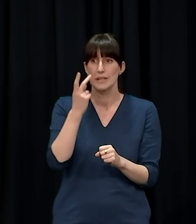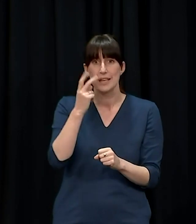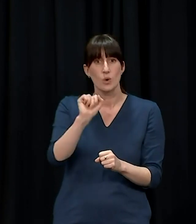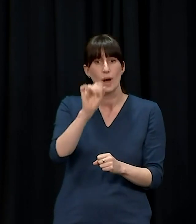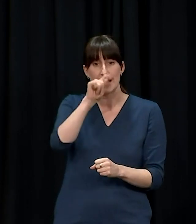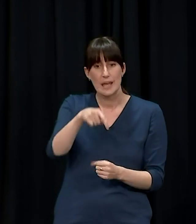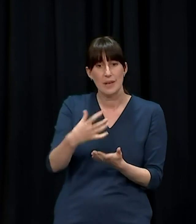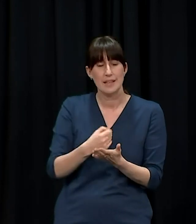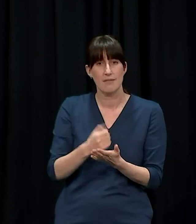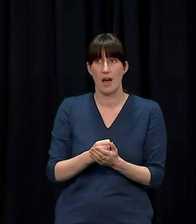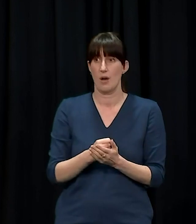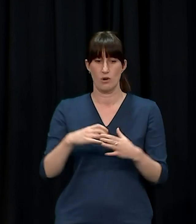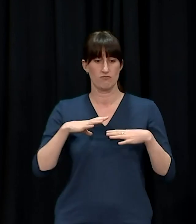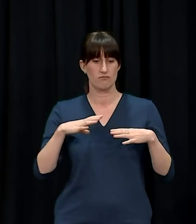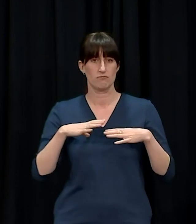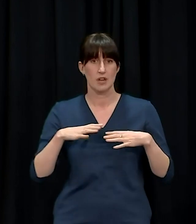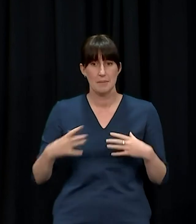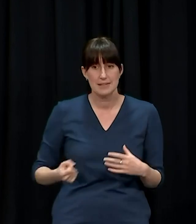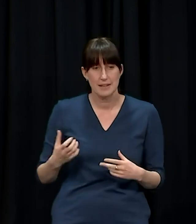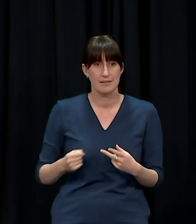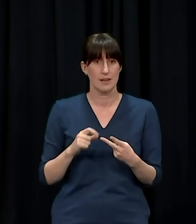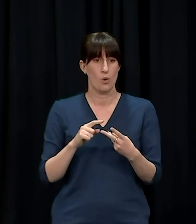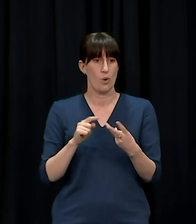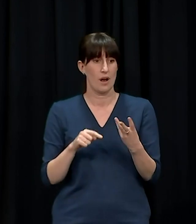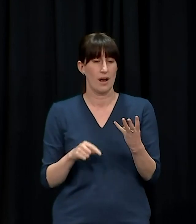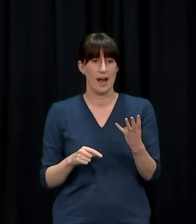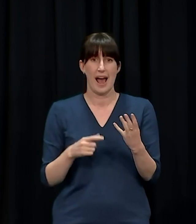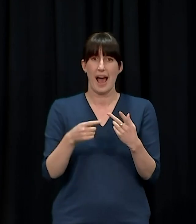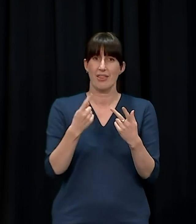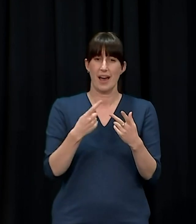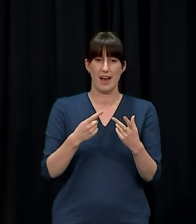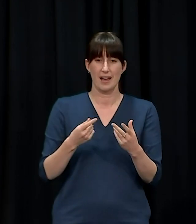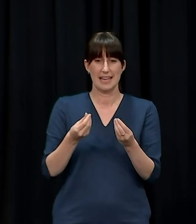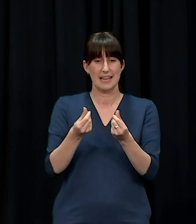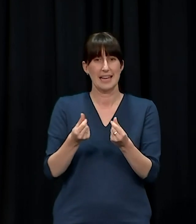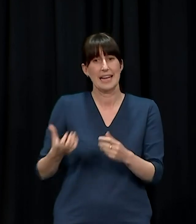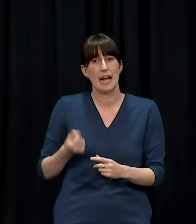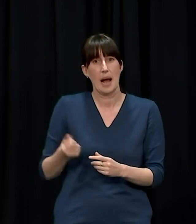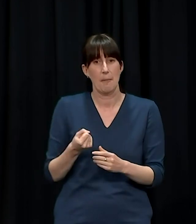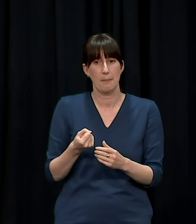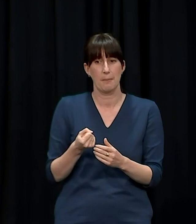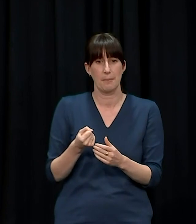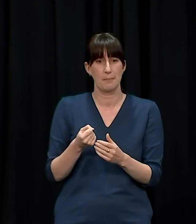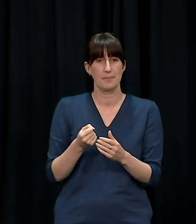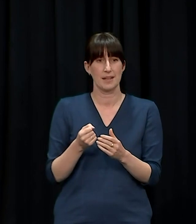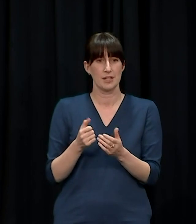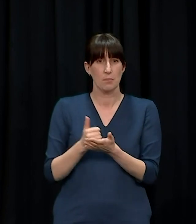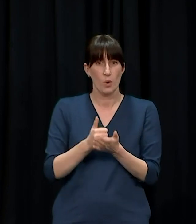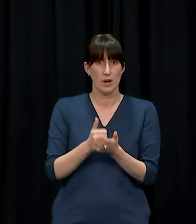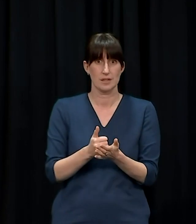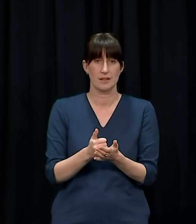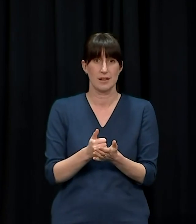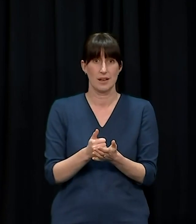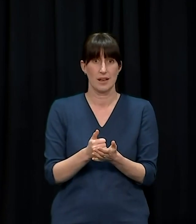when Working for Families payments come through, and hundreds of thousands of households in New Zealand, it's Michael Cullen that people can